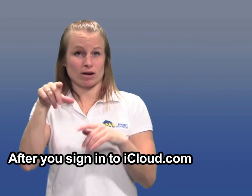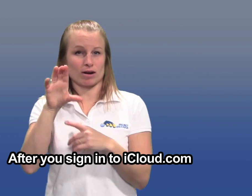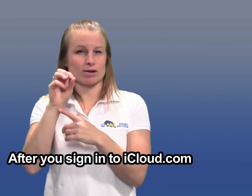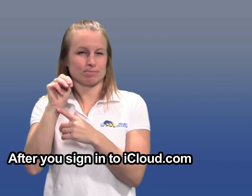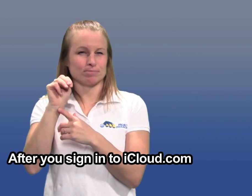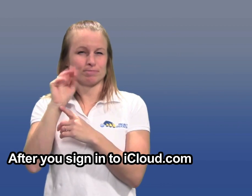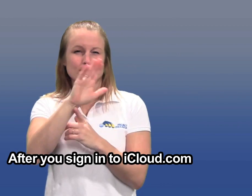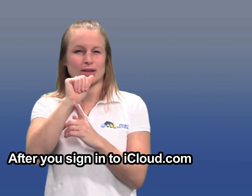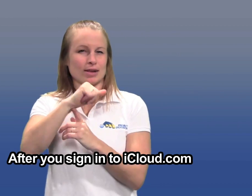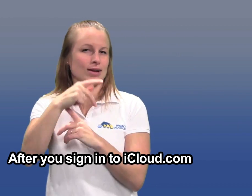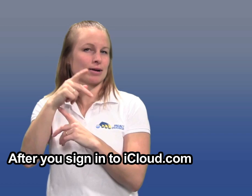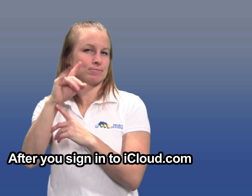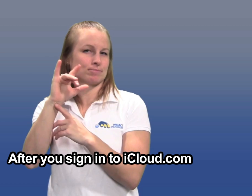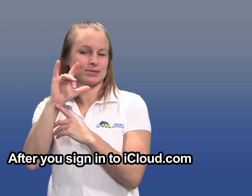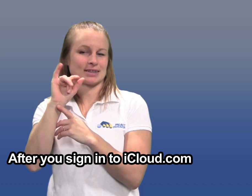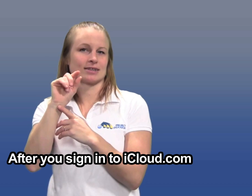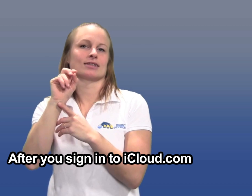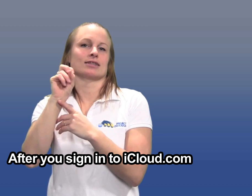After you sign into iCloud.com